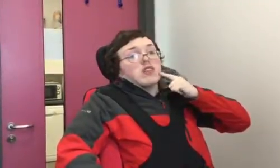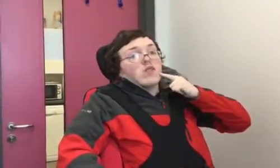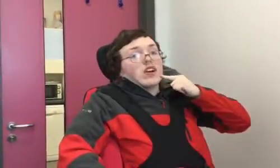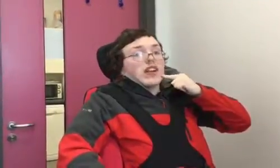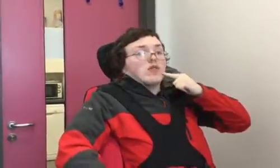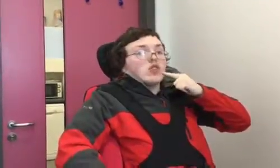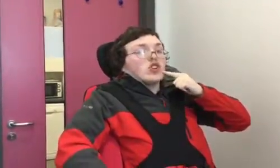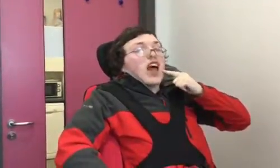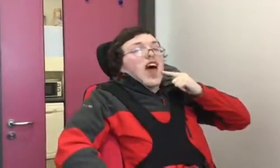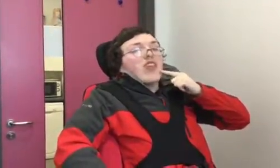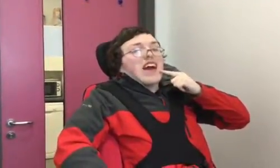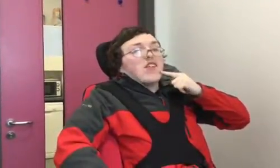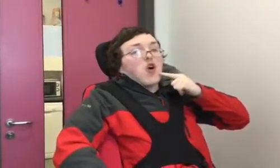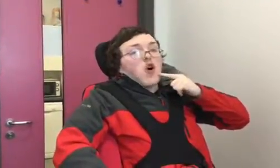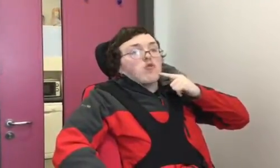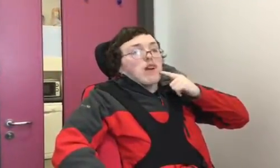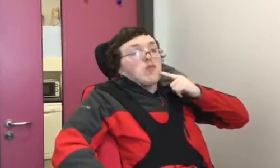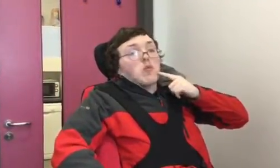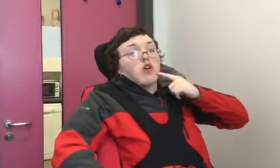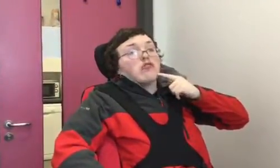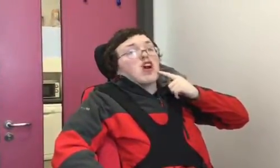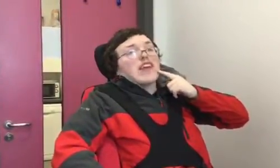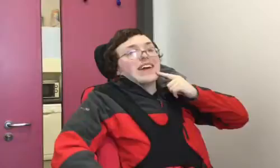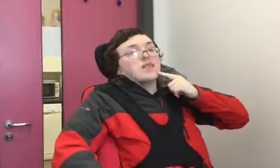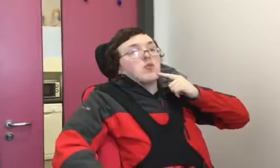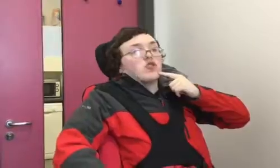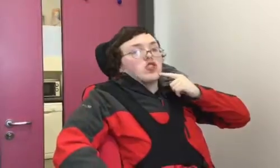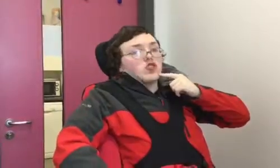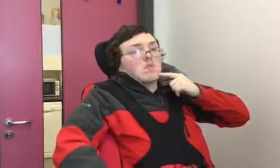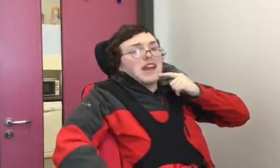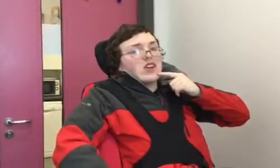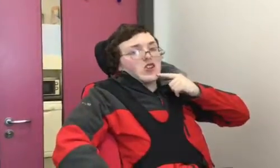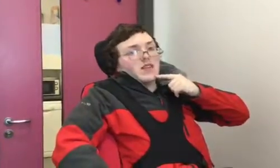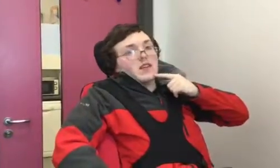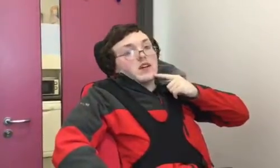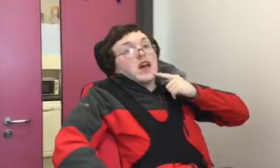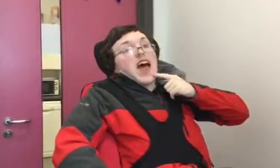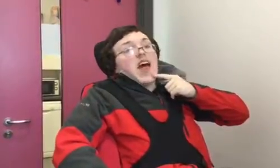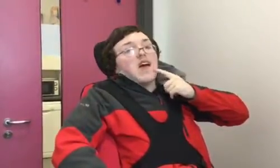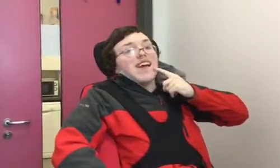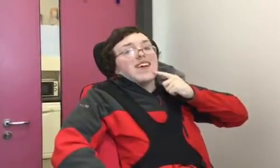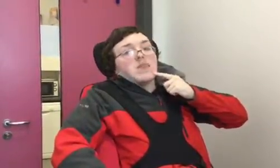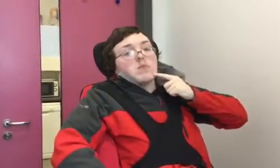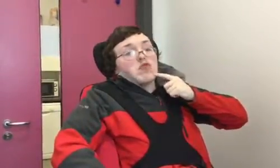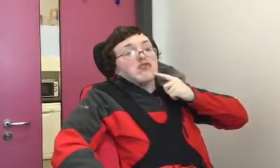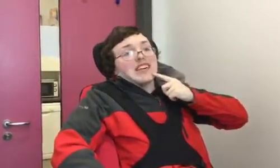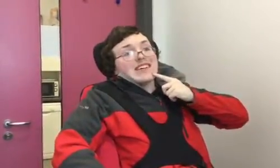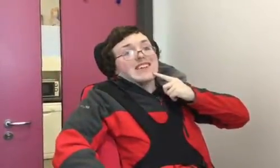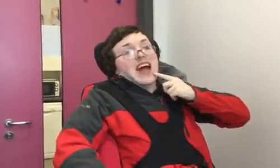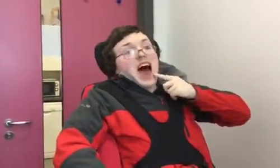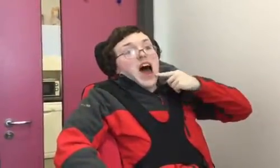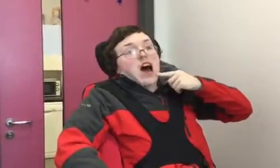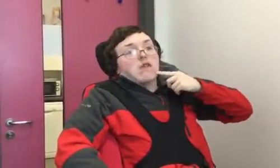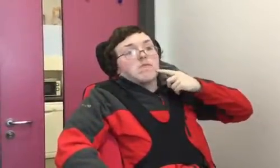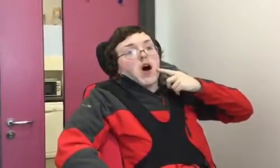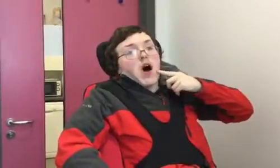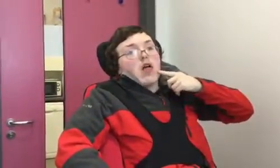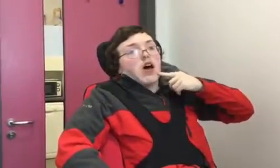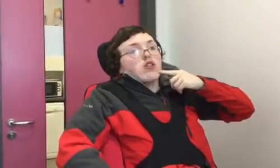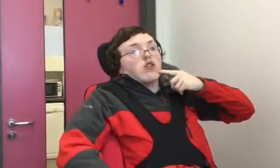these foreign languages, then go around the world and expose discrimination and in the process help a load